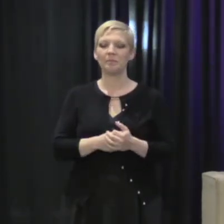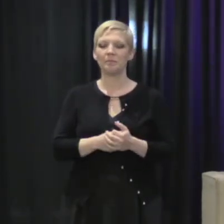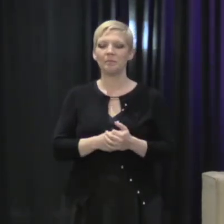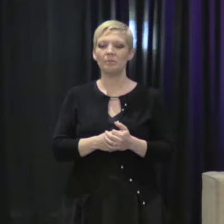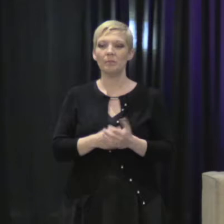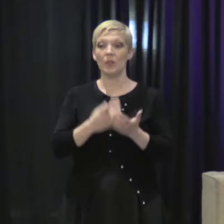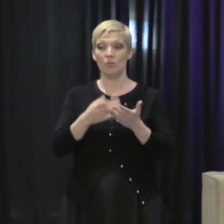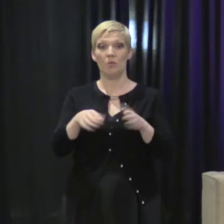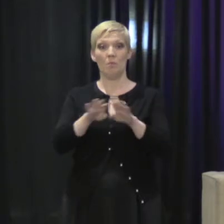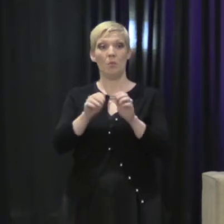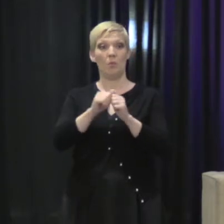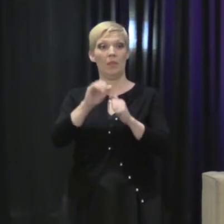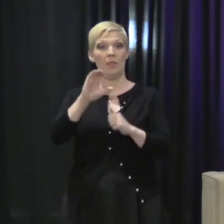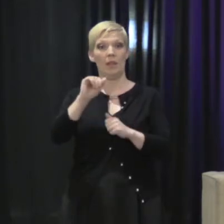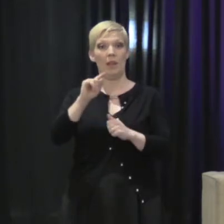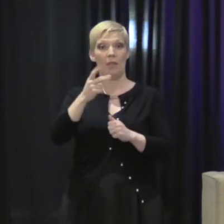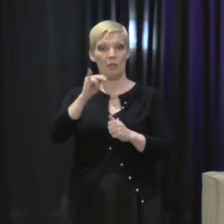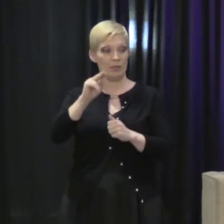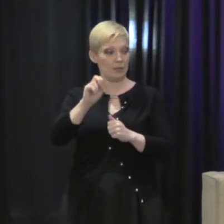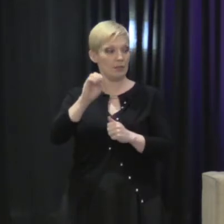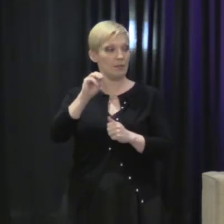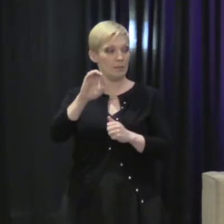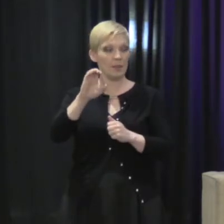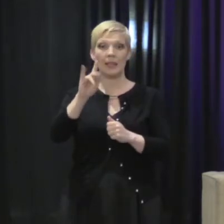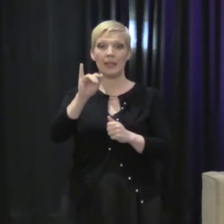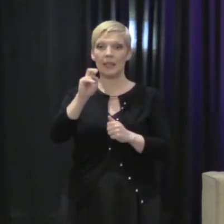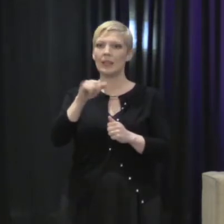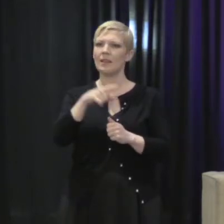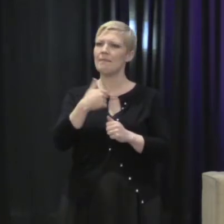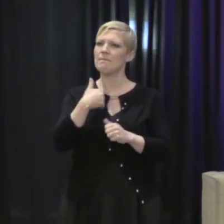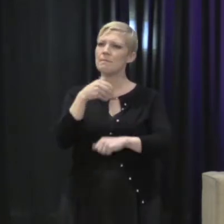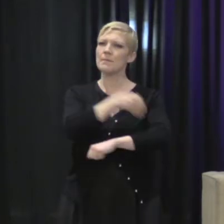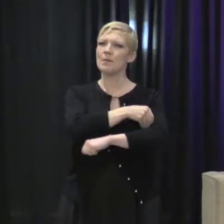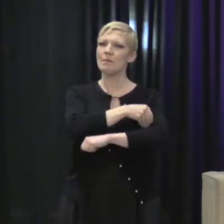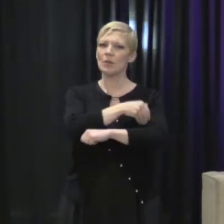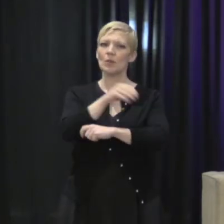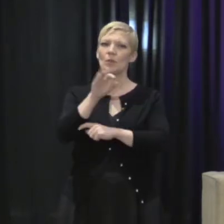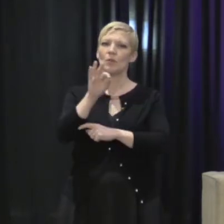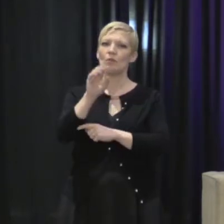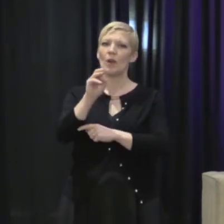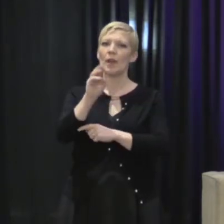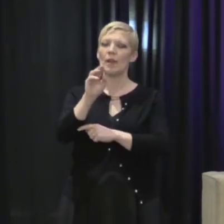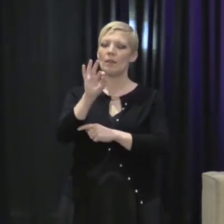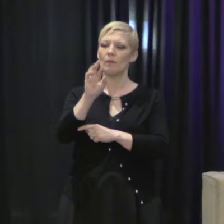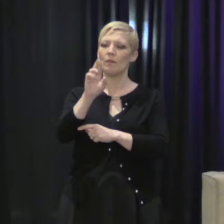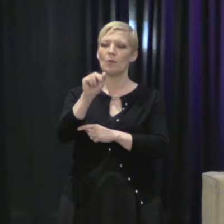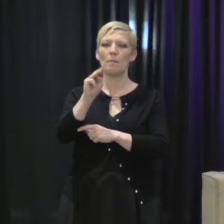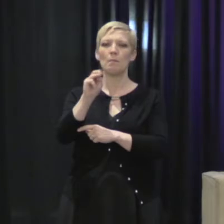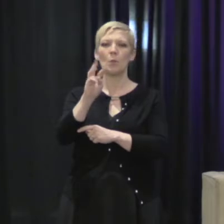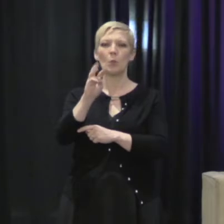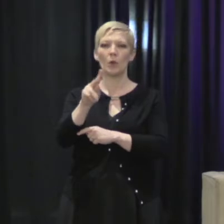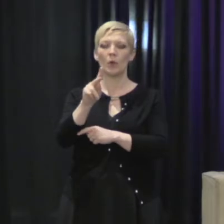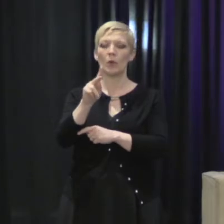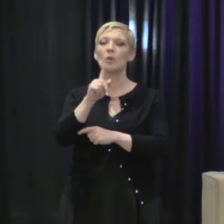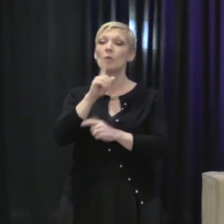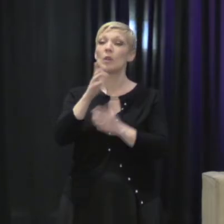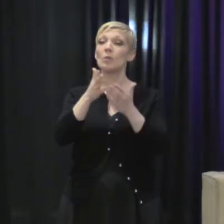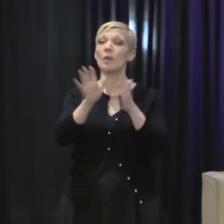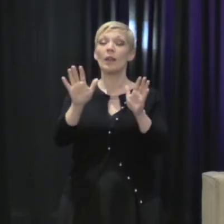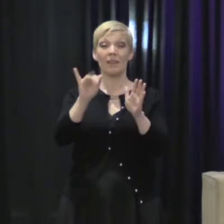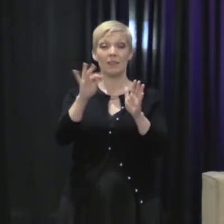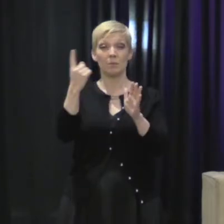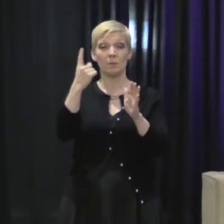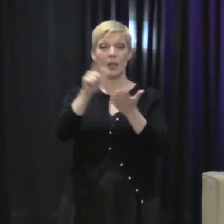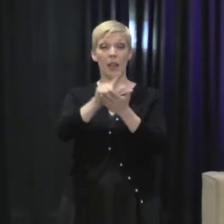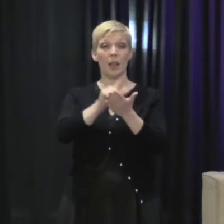Katherine McKinnon, because I think she gives a very powerful framework for thinking about this. She says that it's widely thought that when something is legally prohibited,